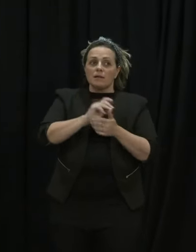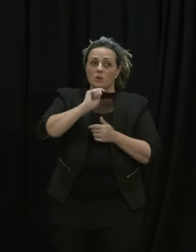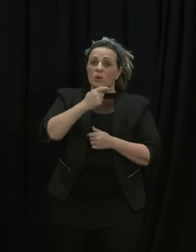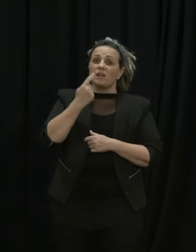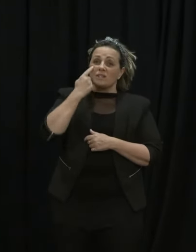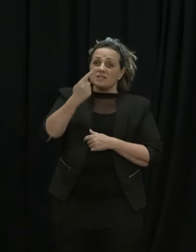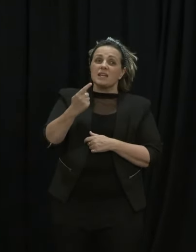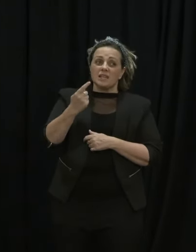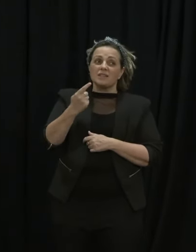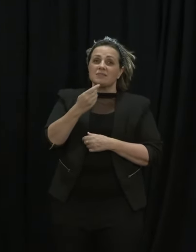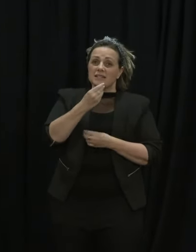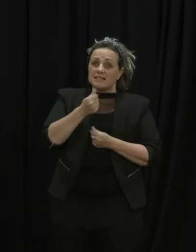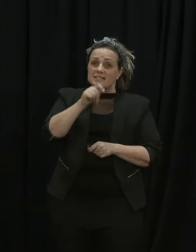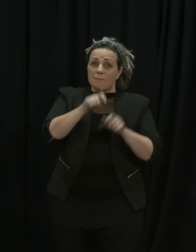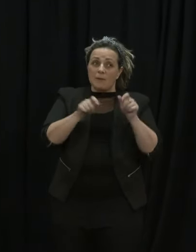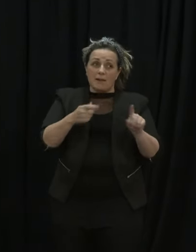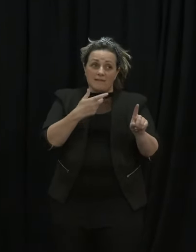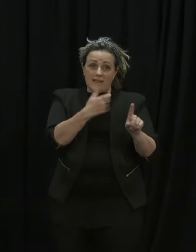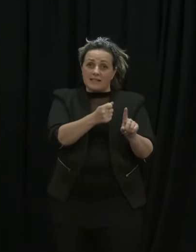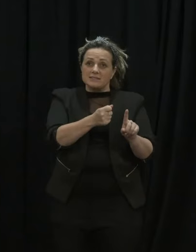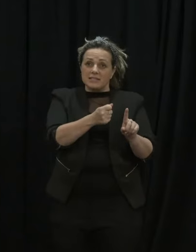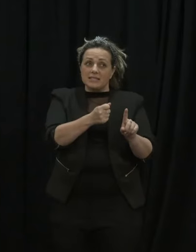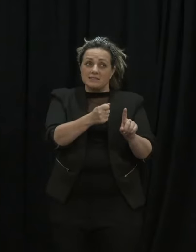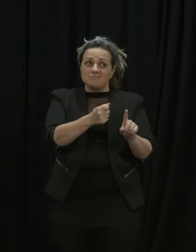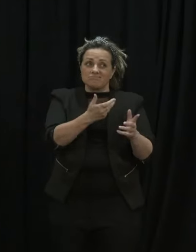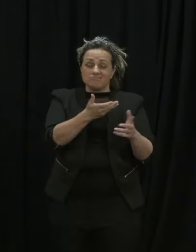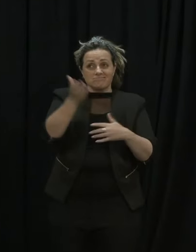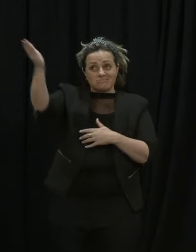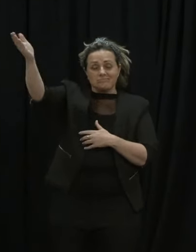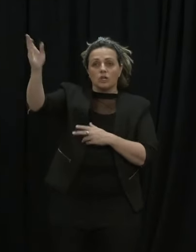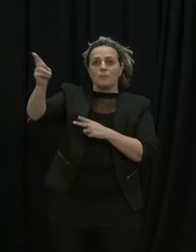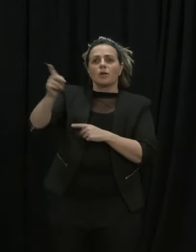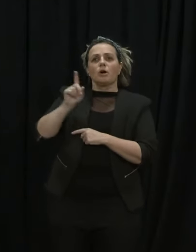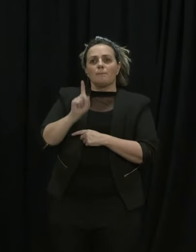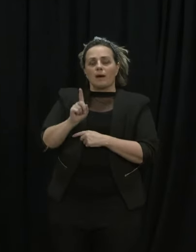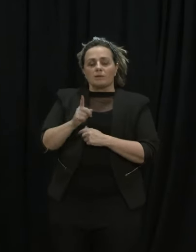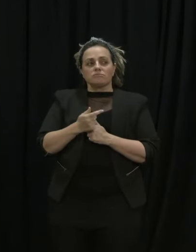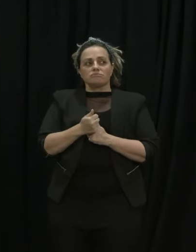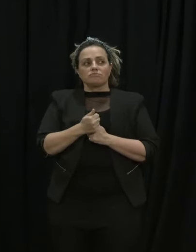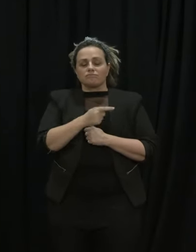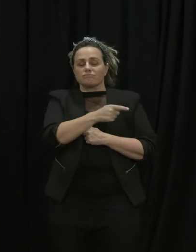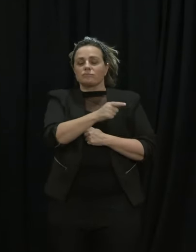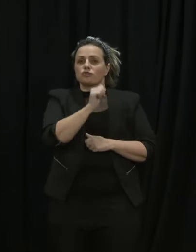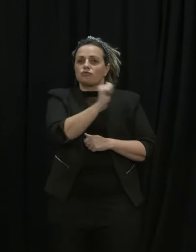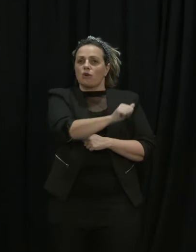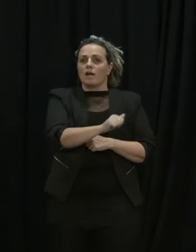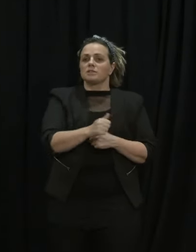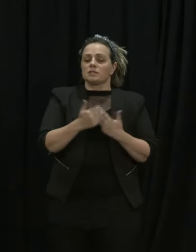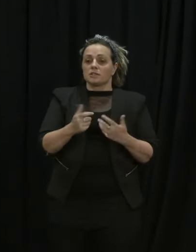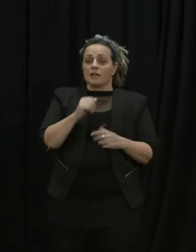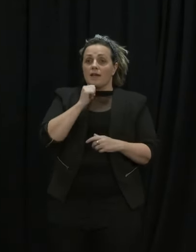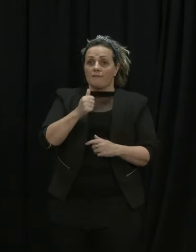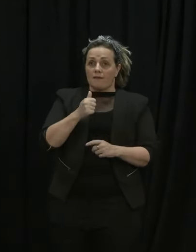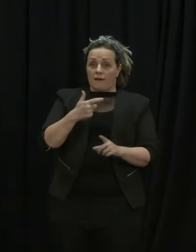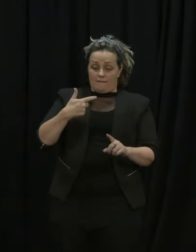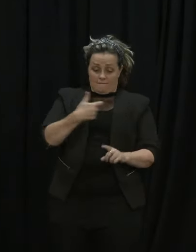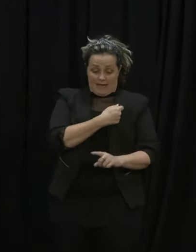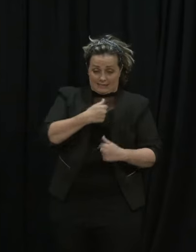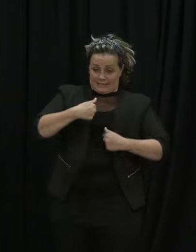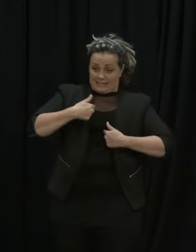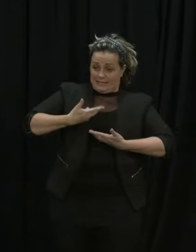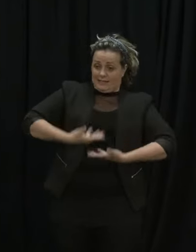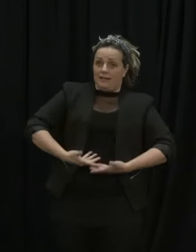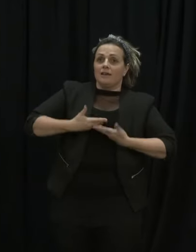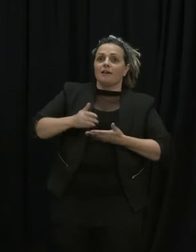see people in the outbreak who are vaccinated but to reiterate Dr Bloomfield's point both at a personal level being vaccinated means you're much